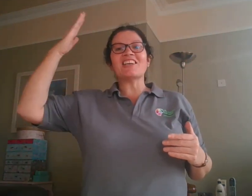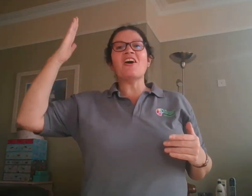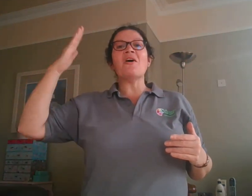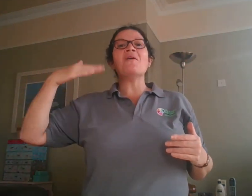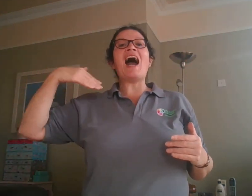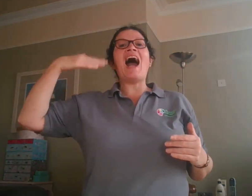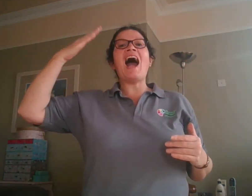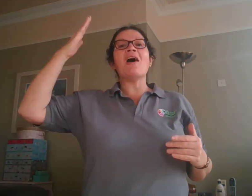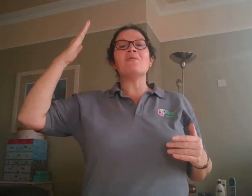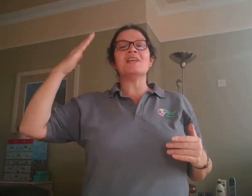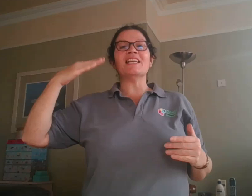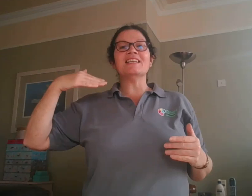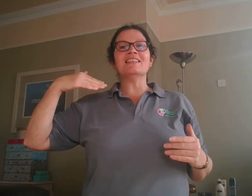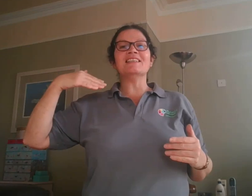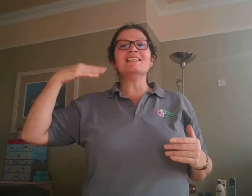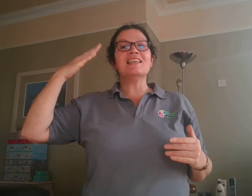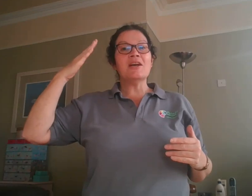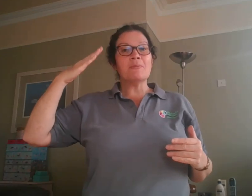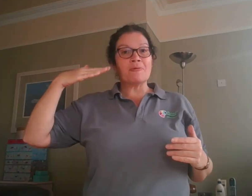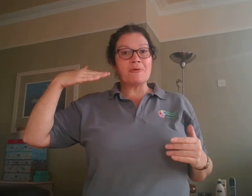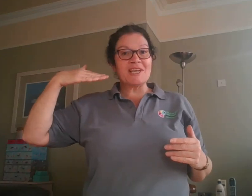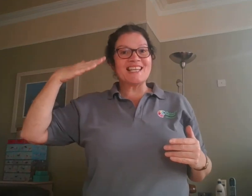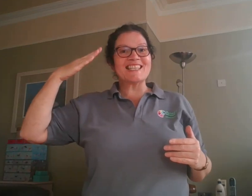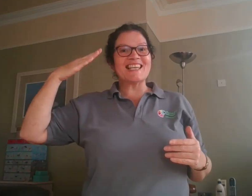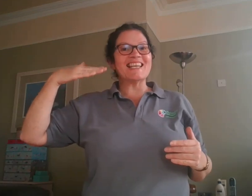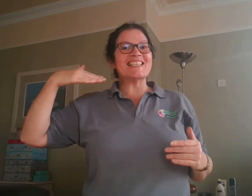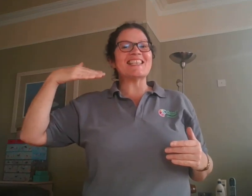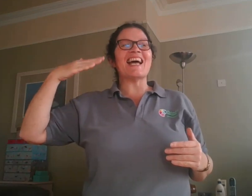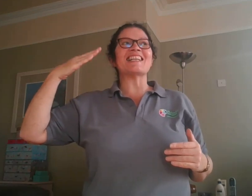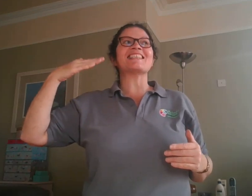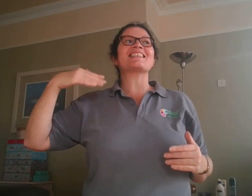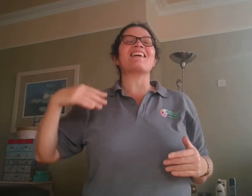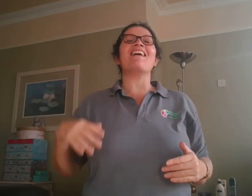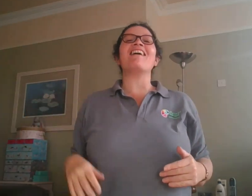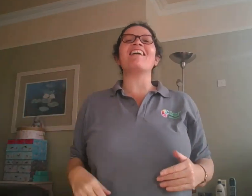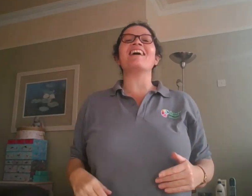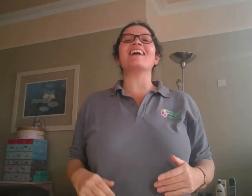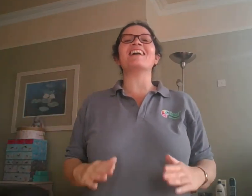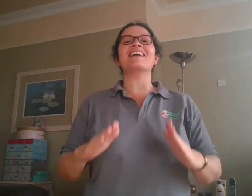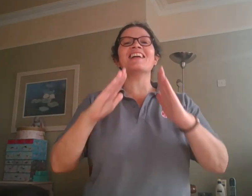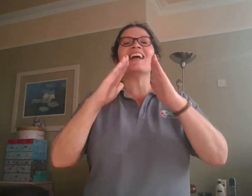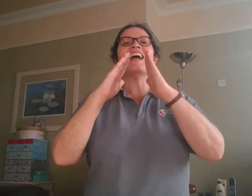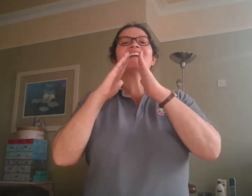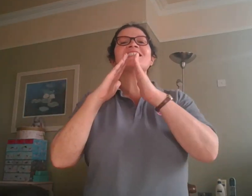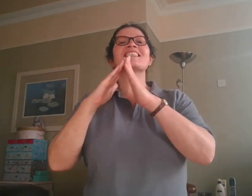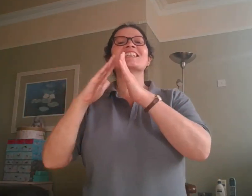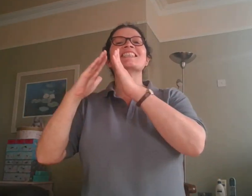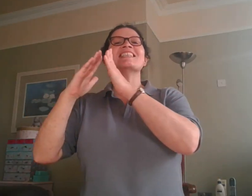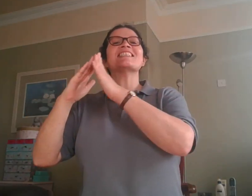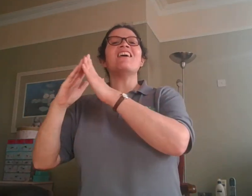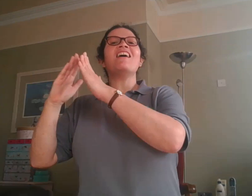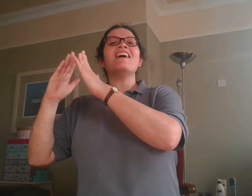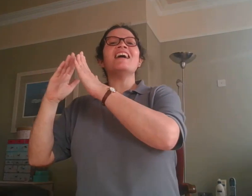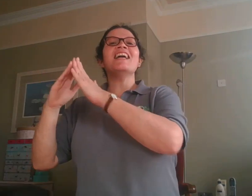go howling, breezes that sigh, city sights,